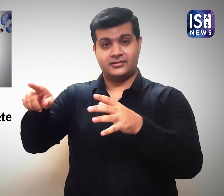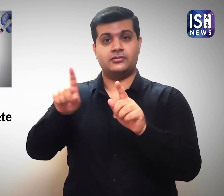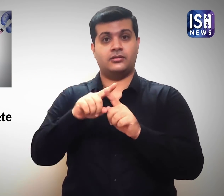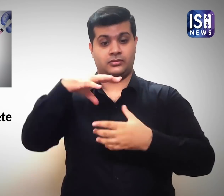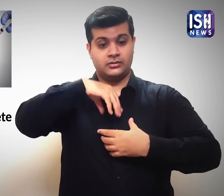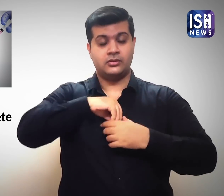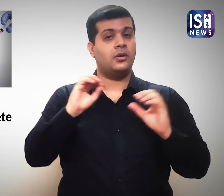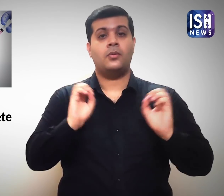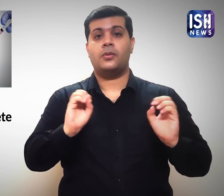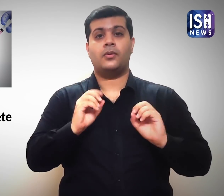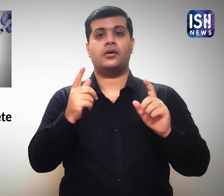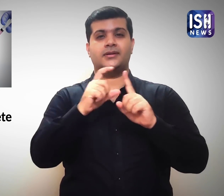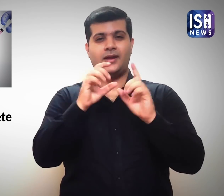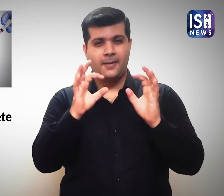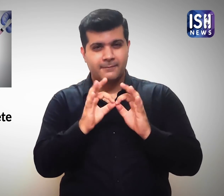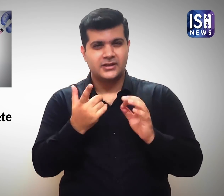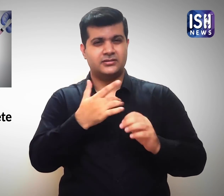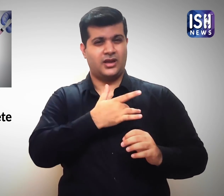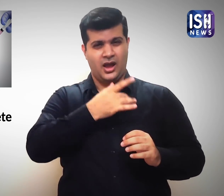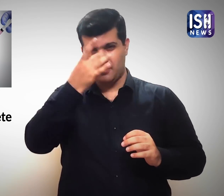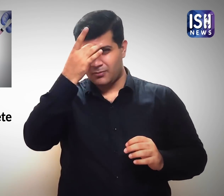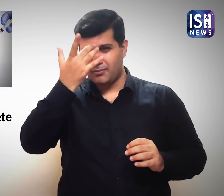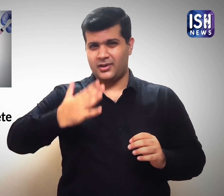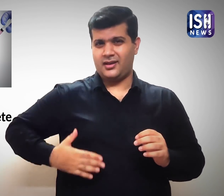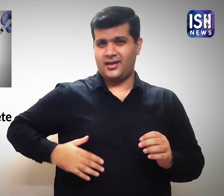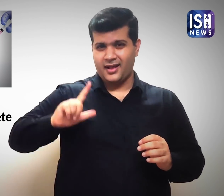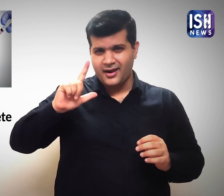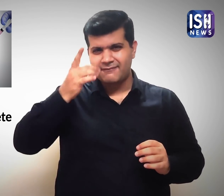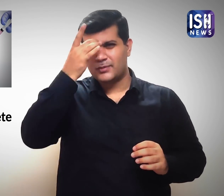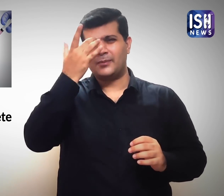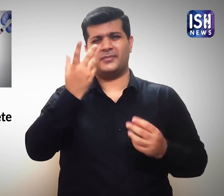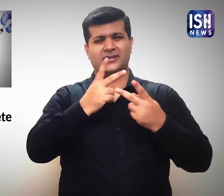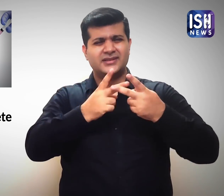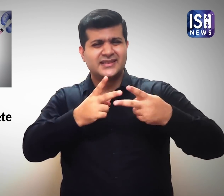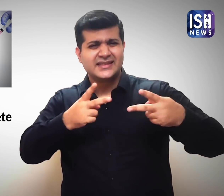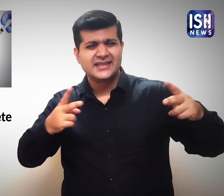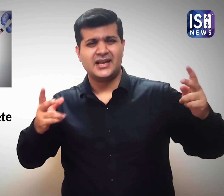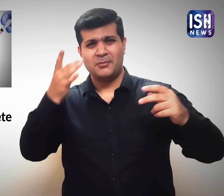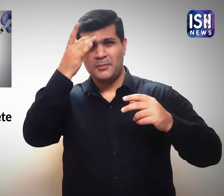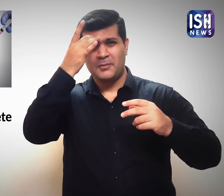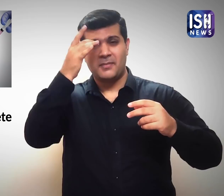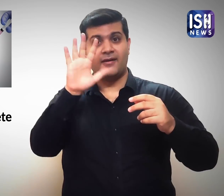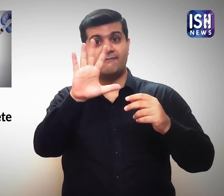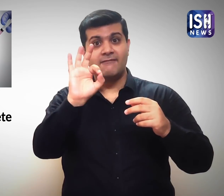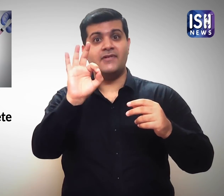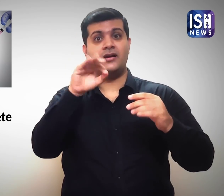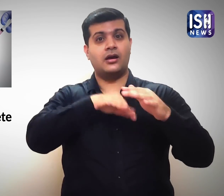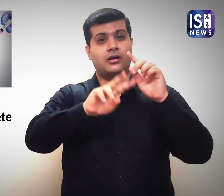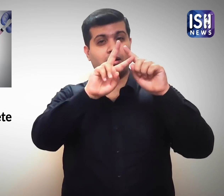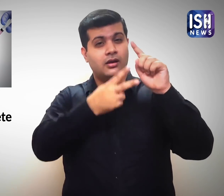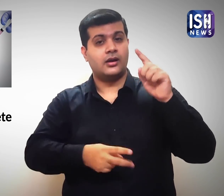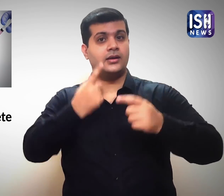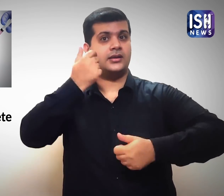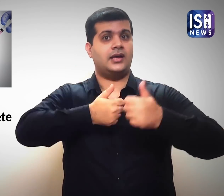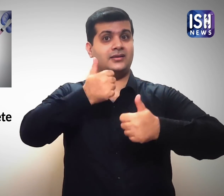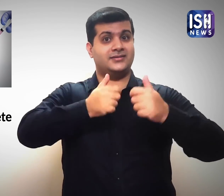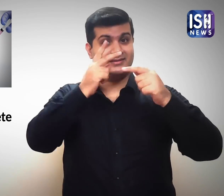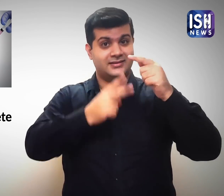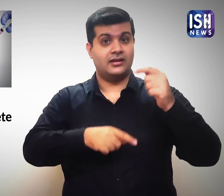Of the 3,500 volunteers, 50 types of tests including diabetes, hypertension, heart and liver disease will be conducted by